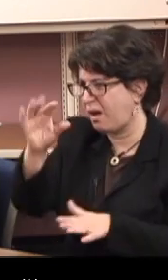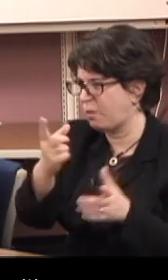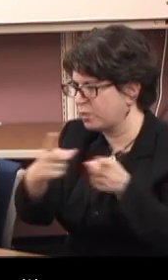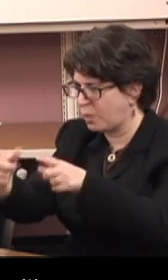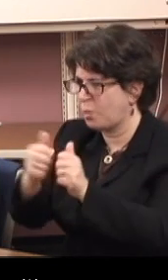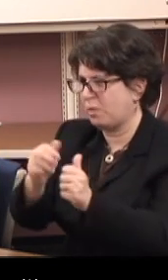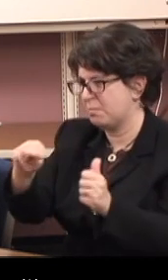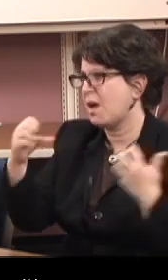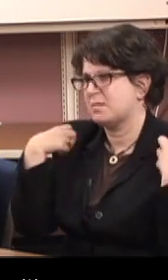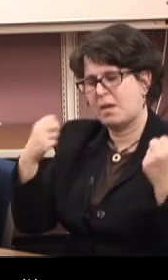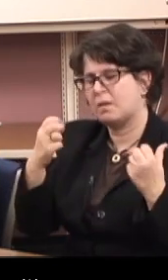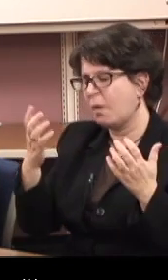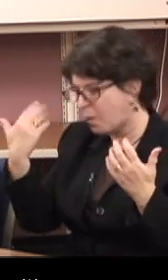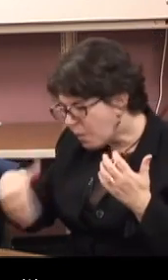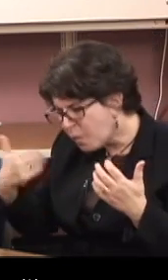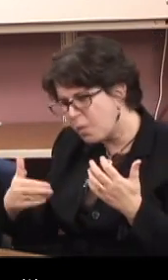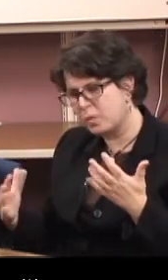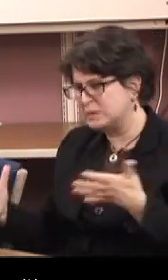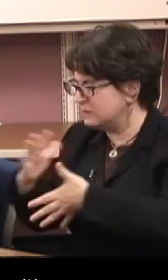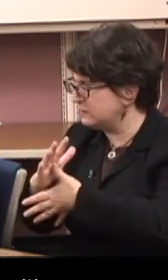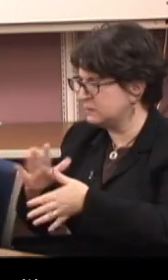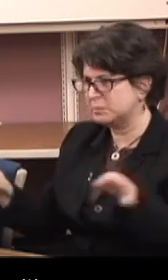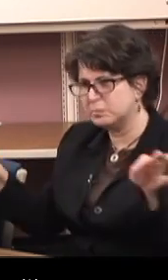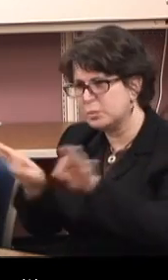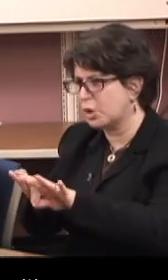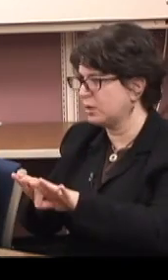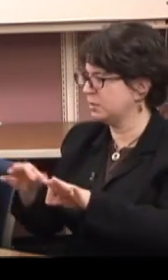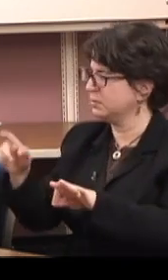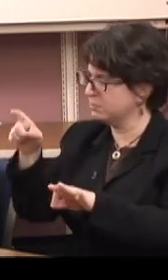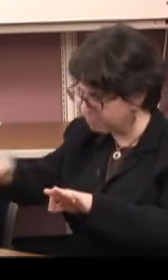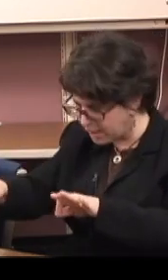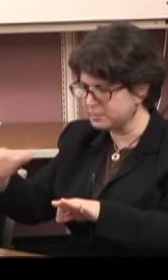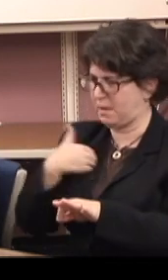That's very important to have health insurance these days.